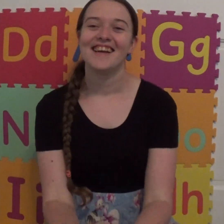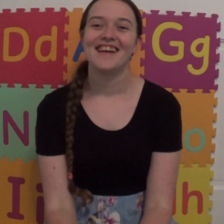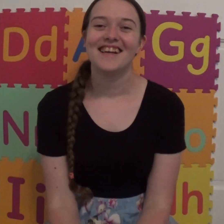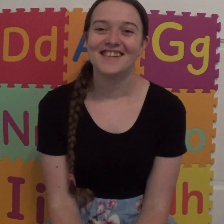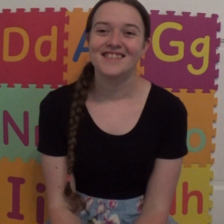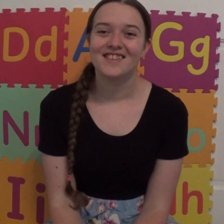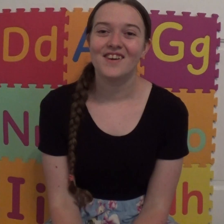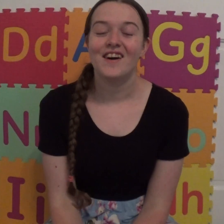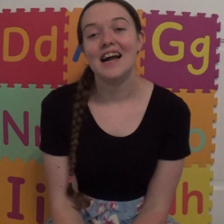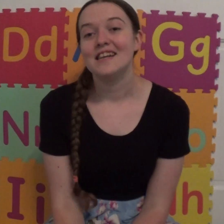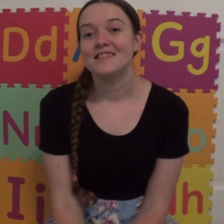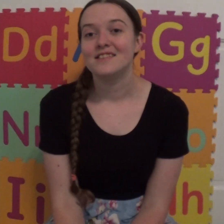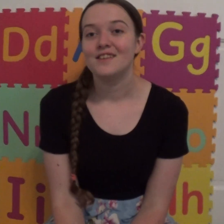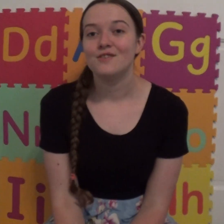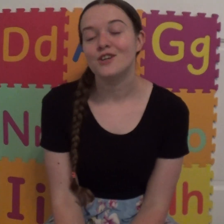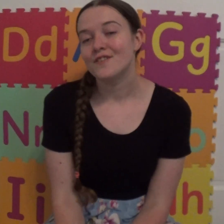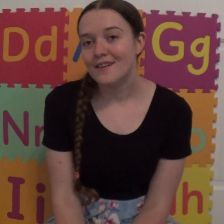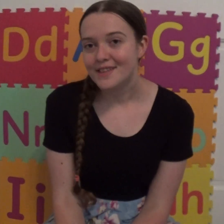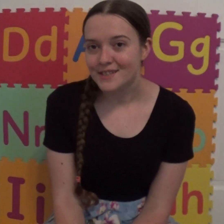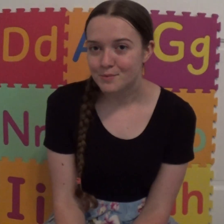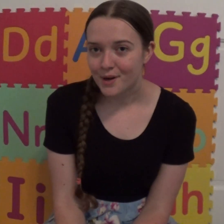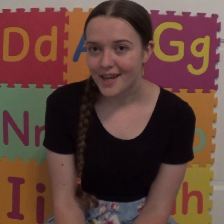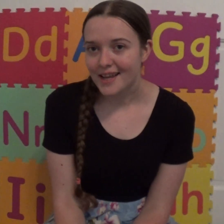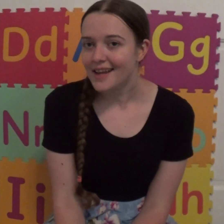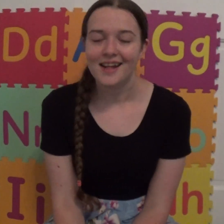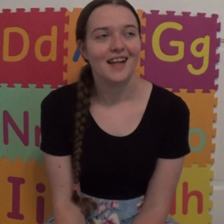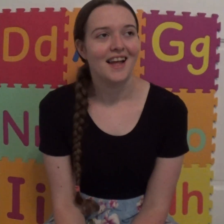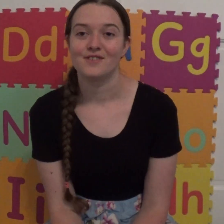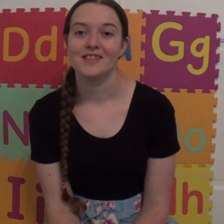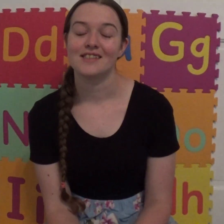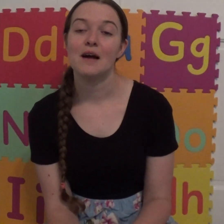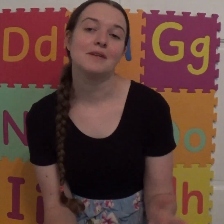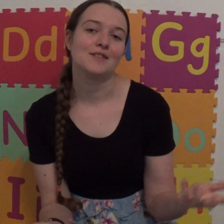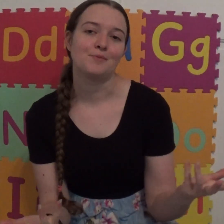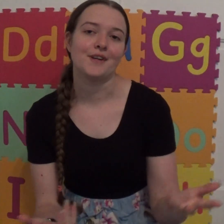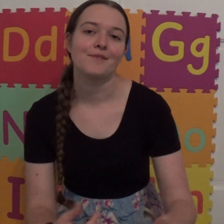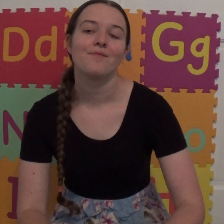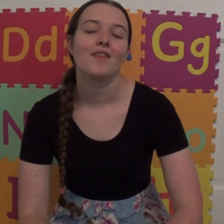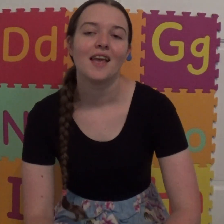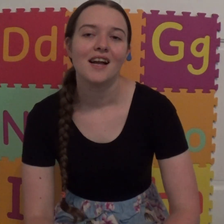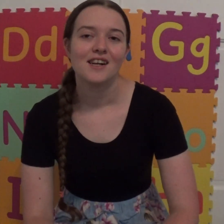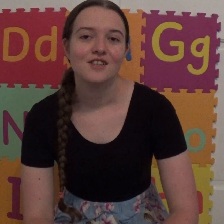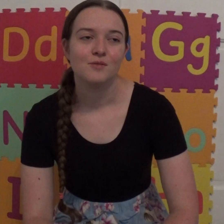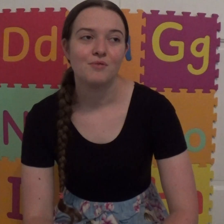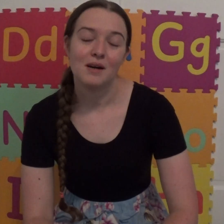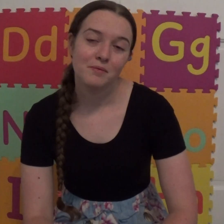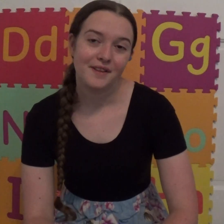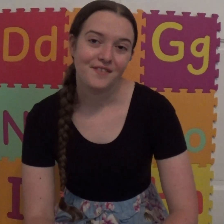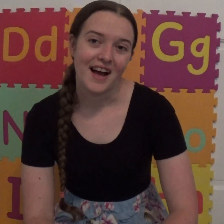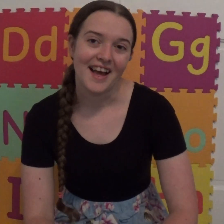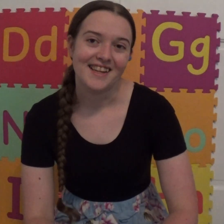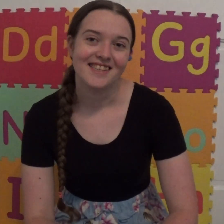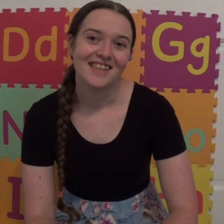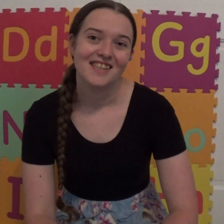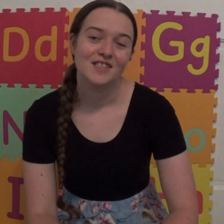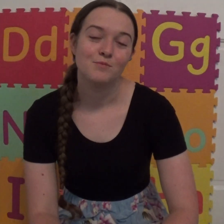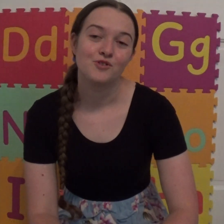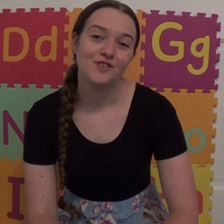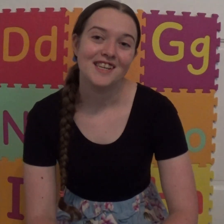So as you look around this spring or this coming spring, you'll probably find some trees